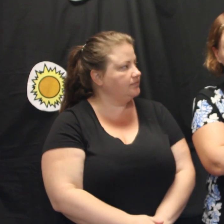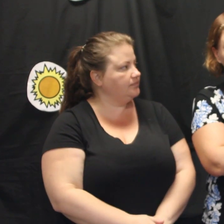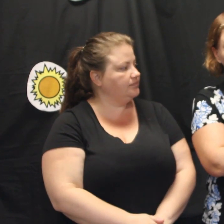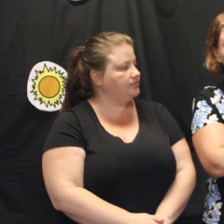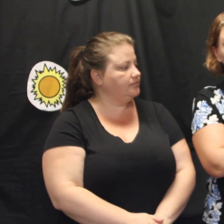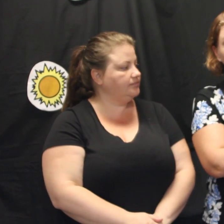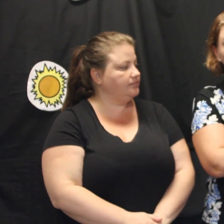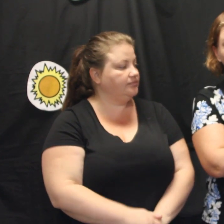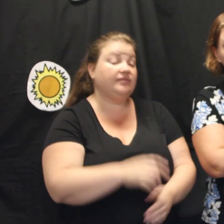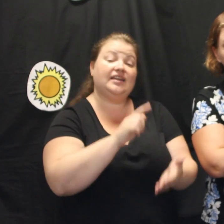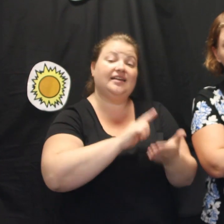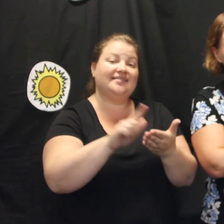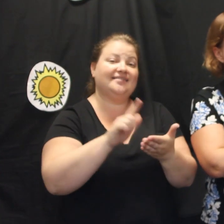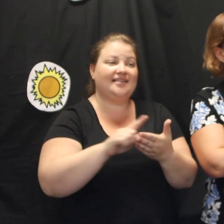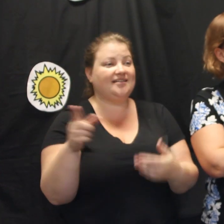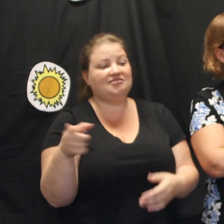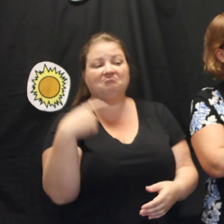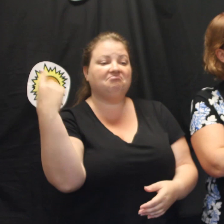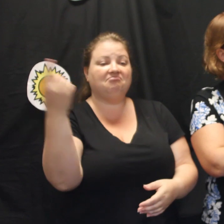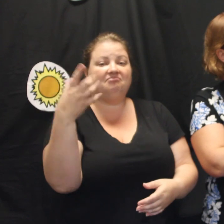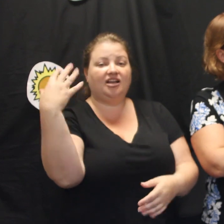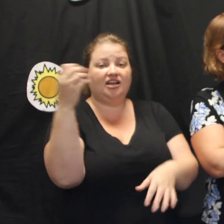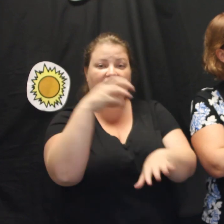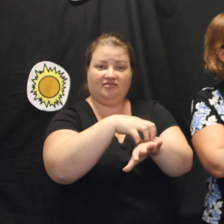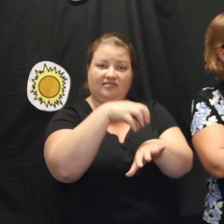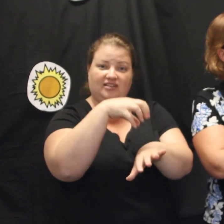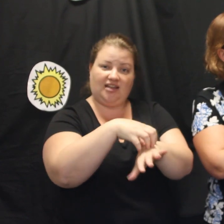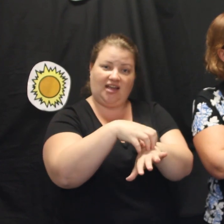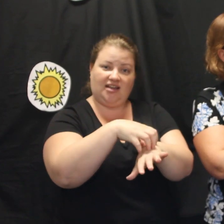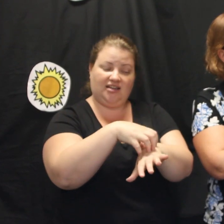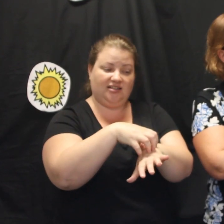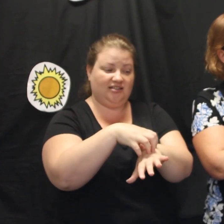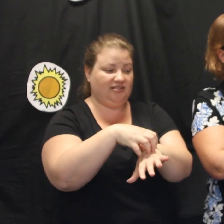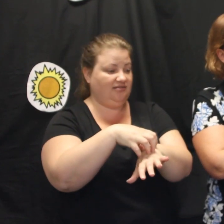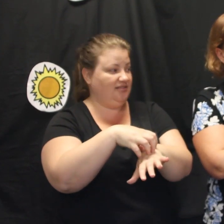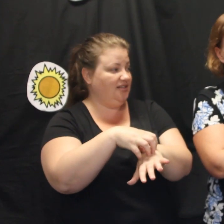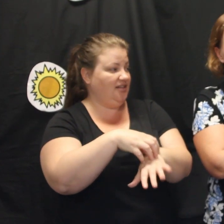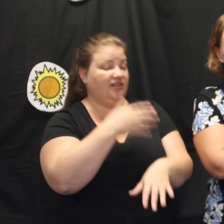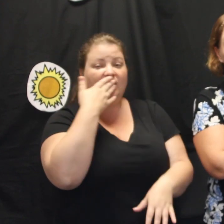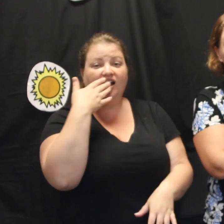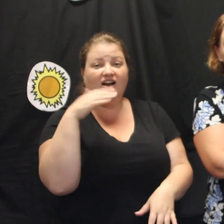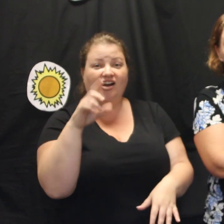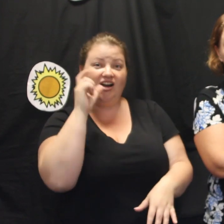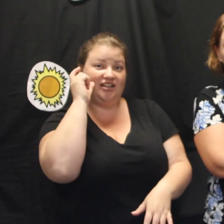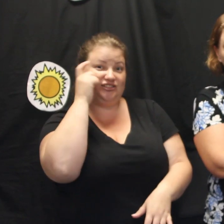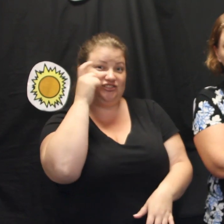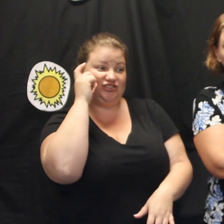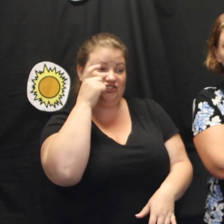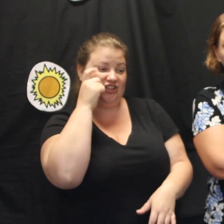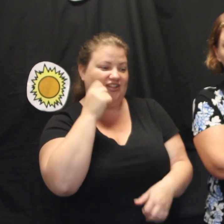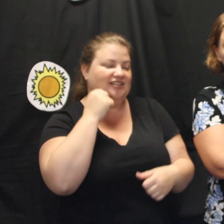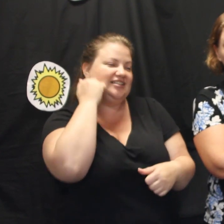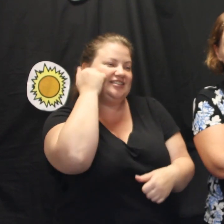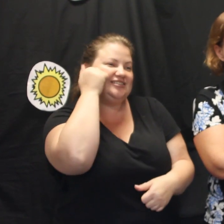we have cake and hot chocolate to warm us up. We find our spots for the parade.